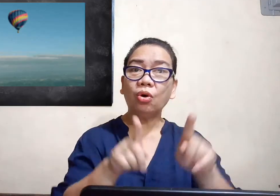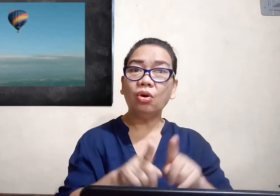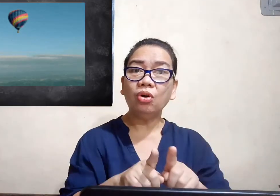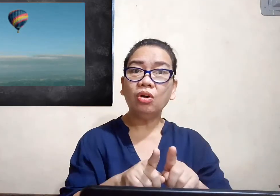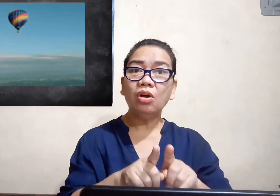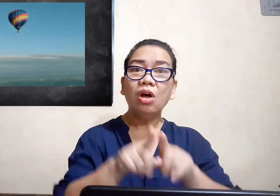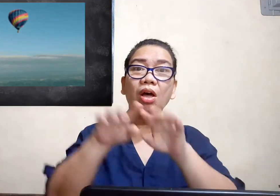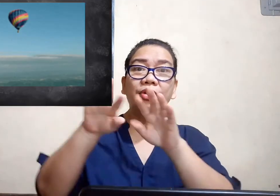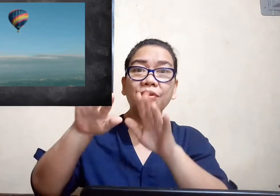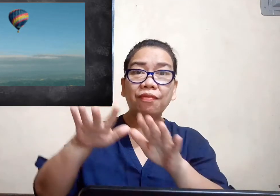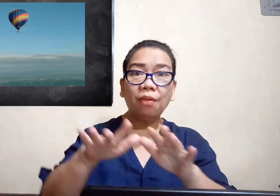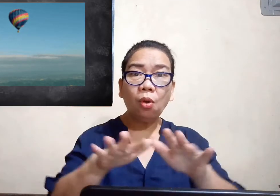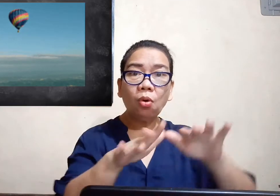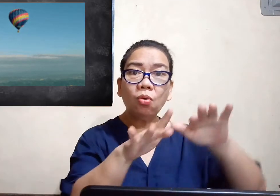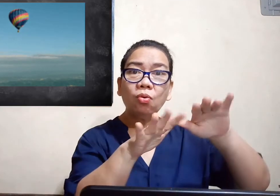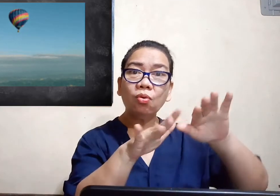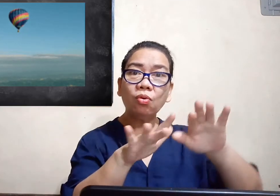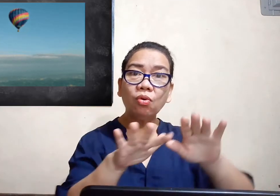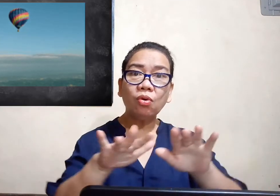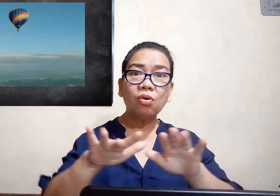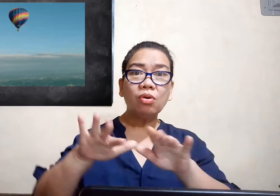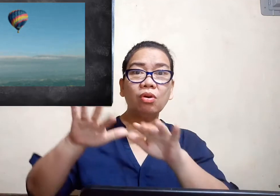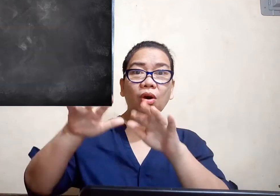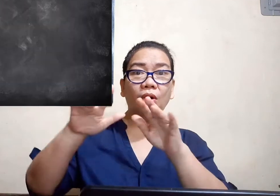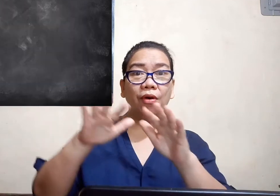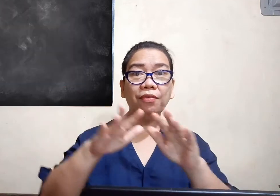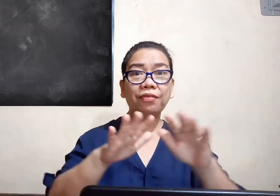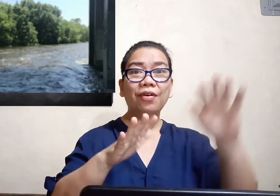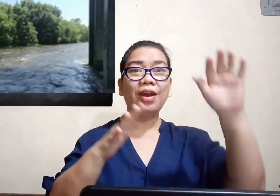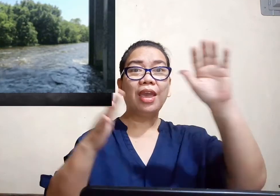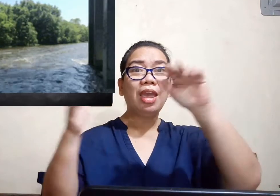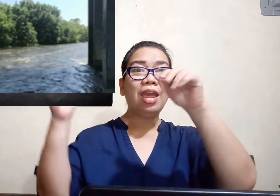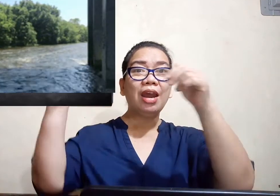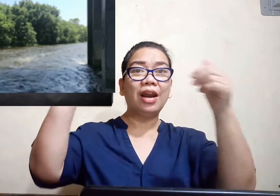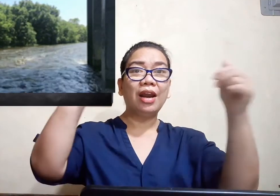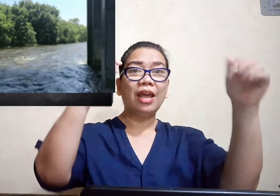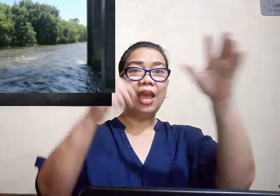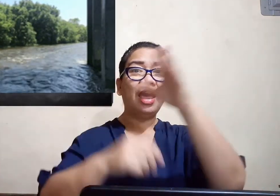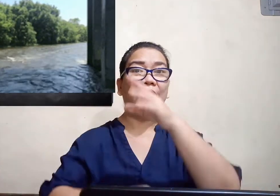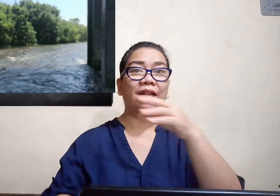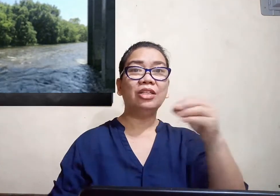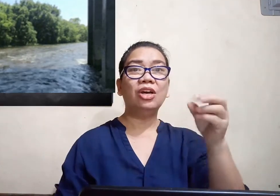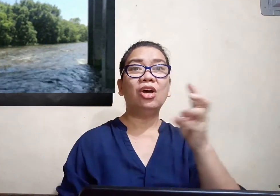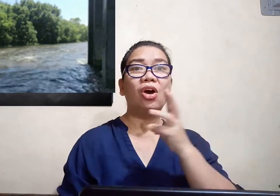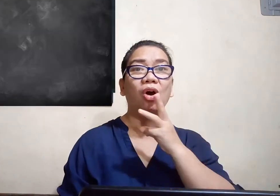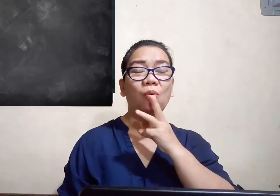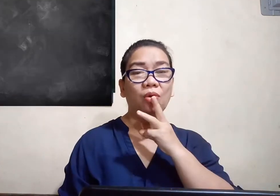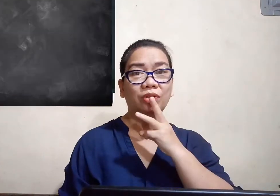the flow of air and water